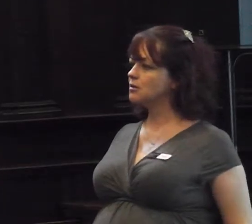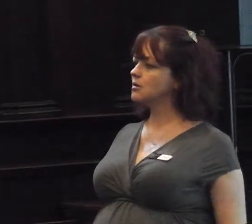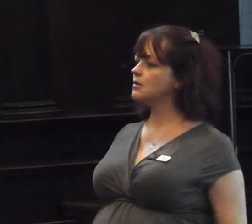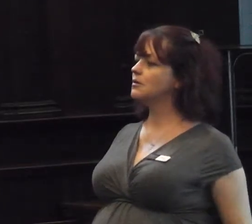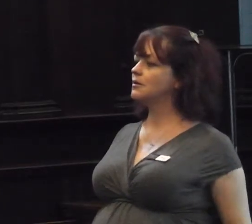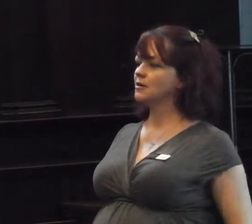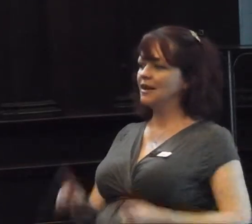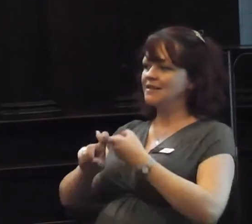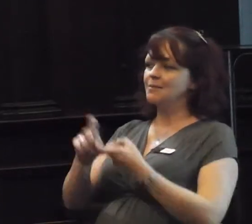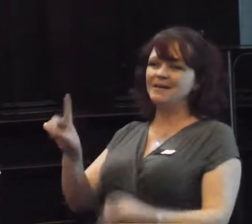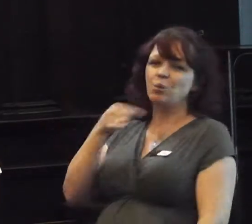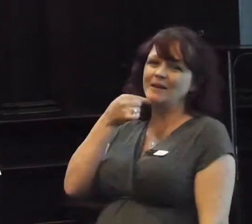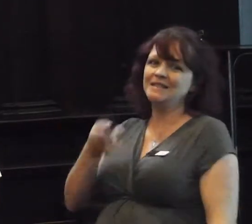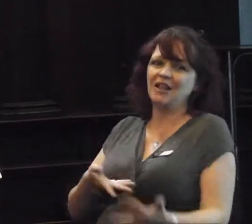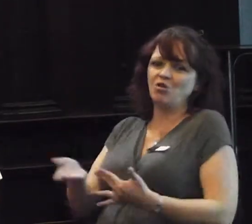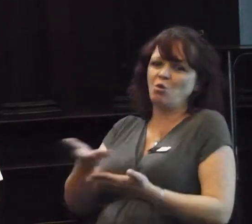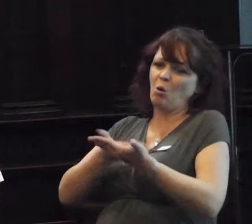man.